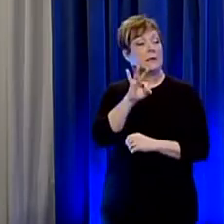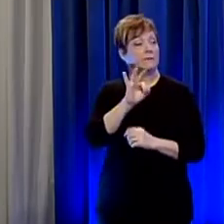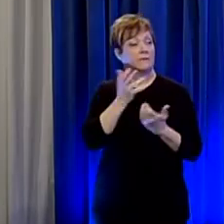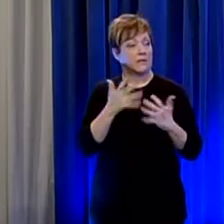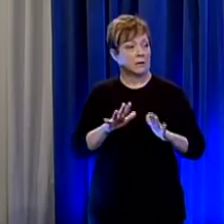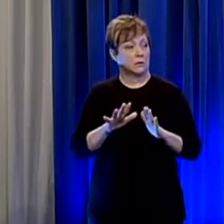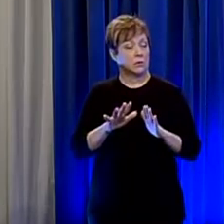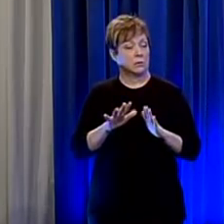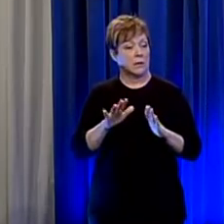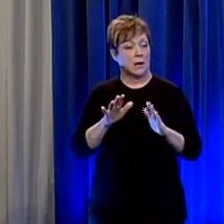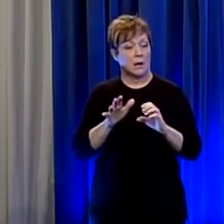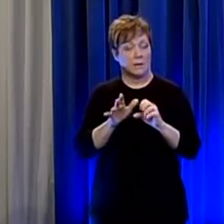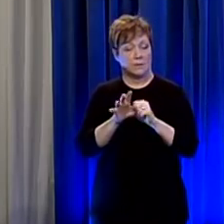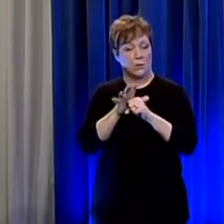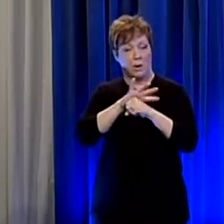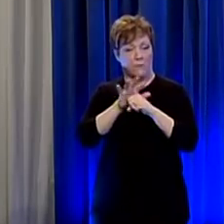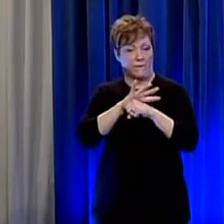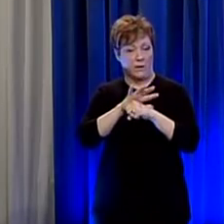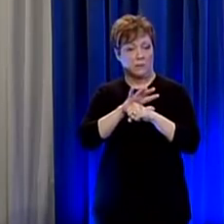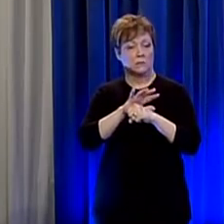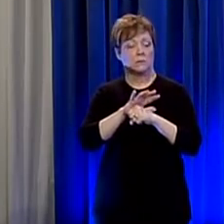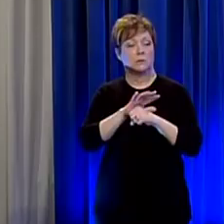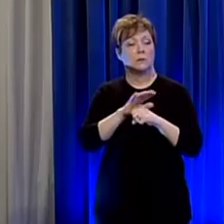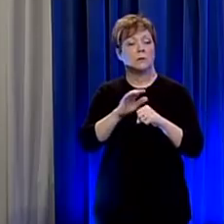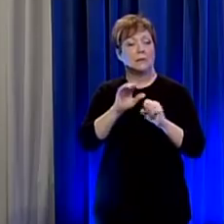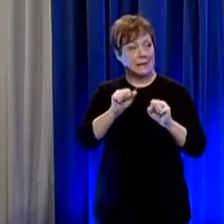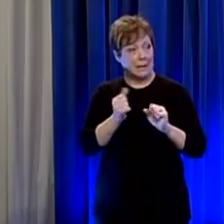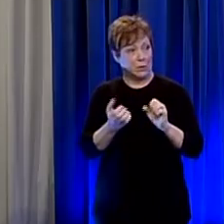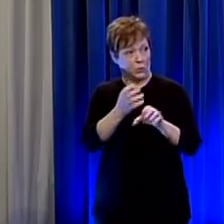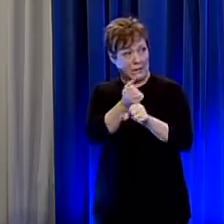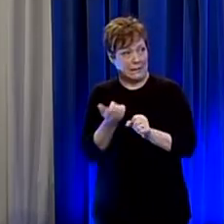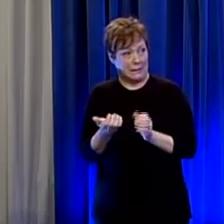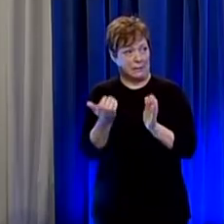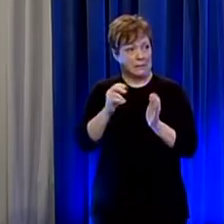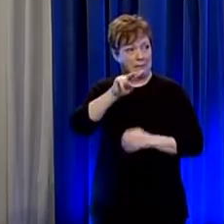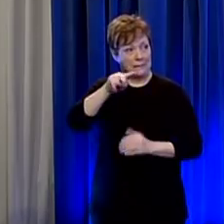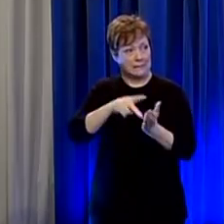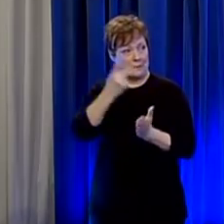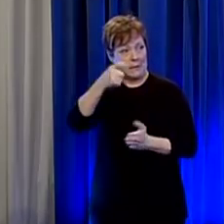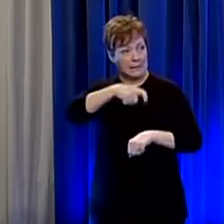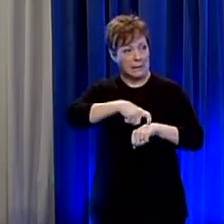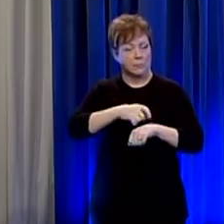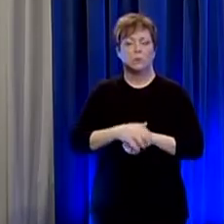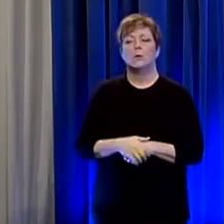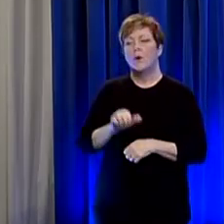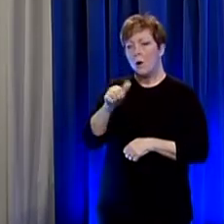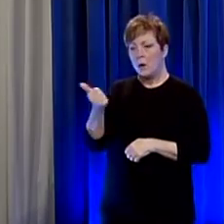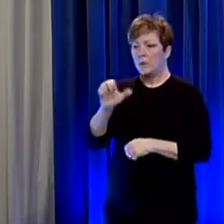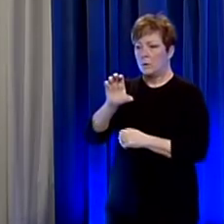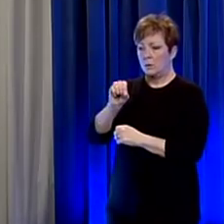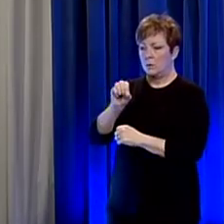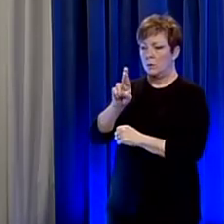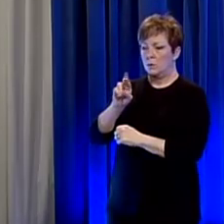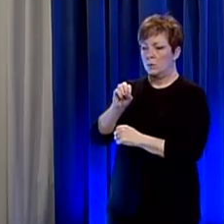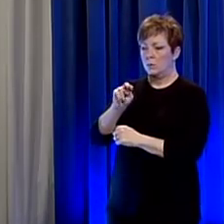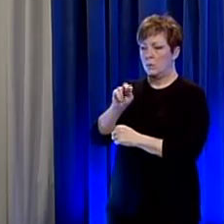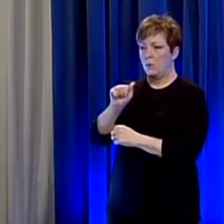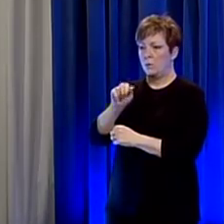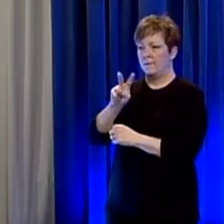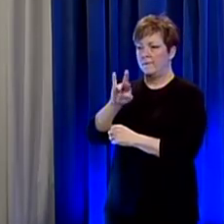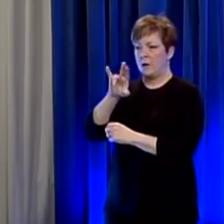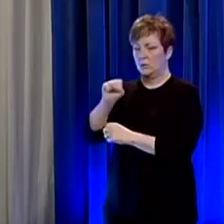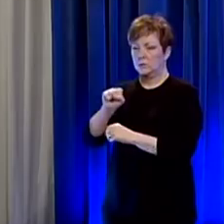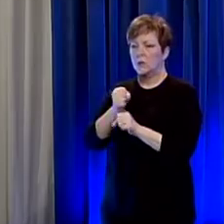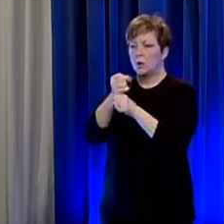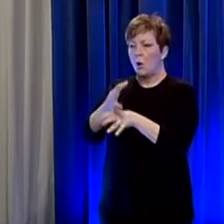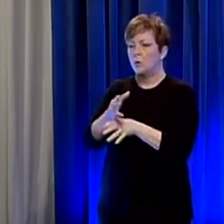the question is can you get reinfected and the answer is we don't know there are other coronaviruses that cause common colds for